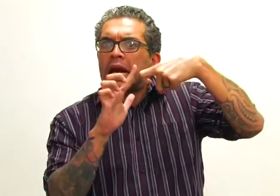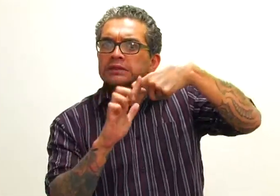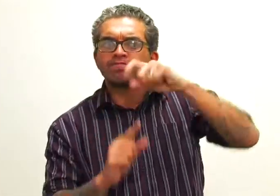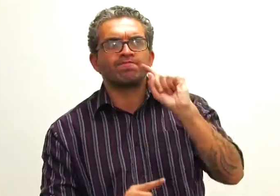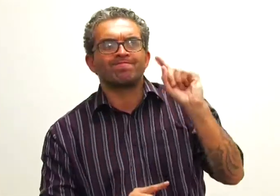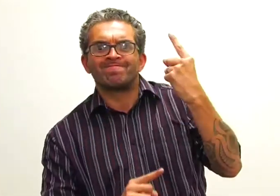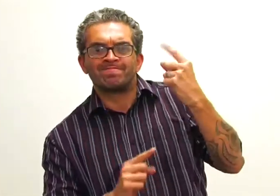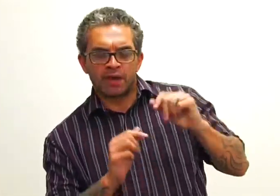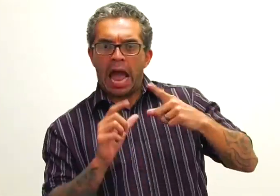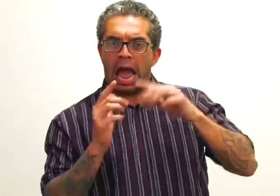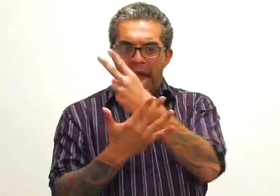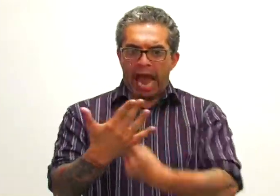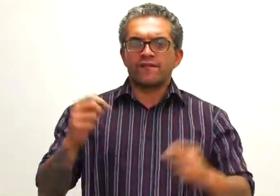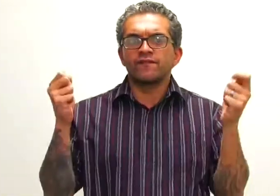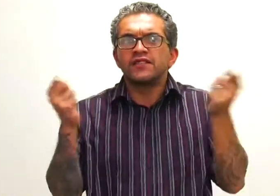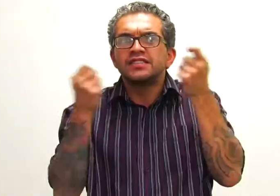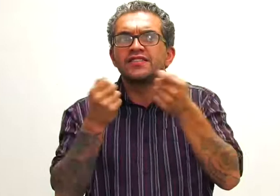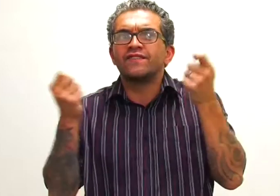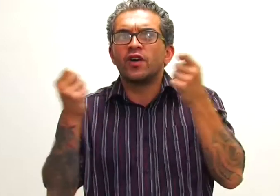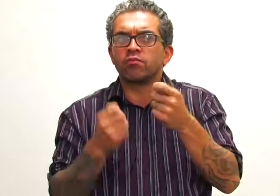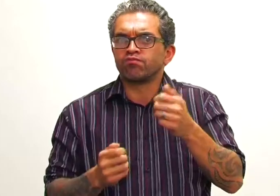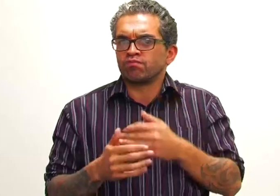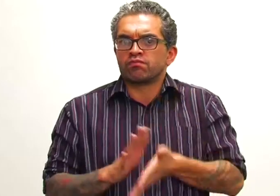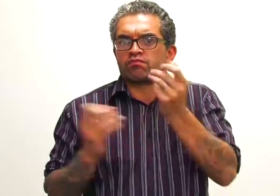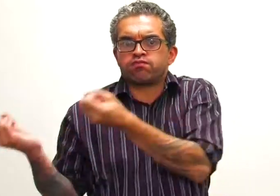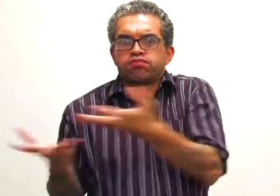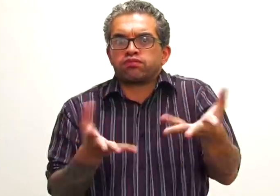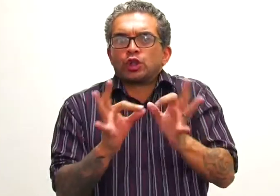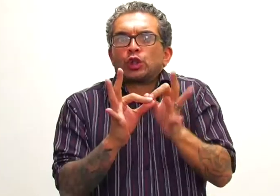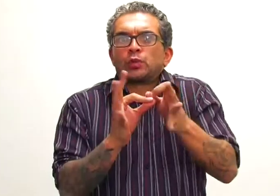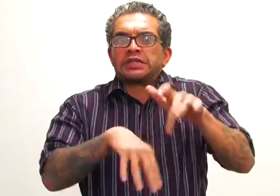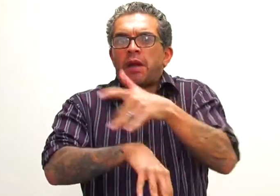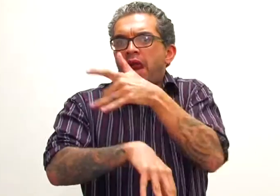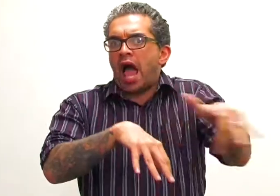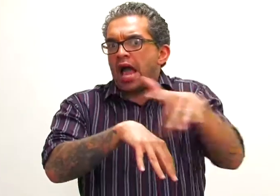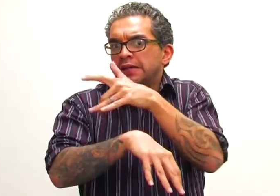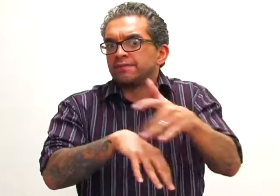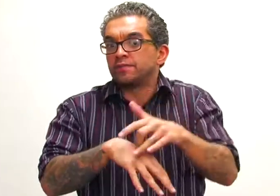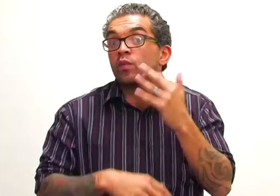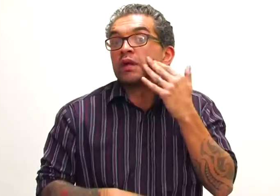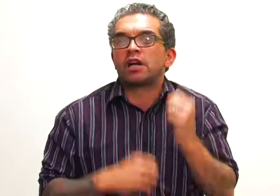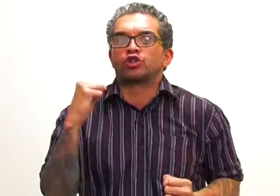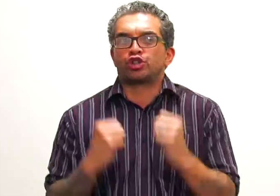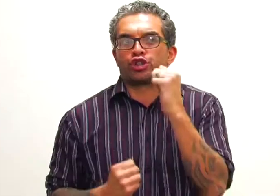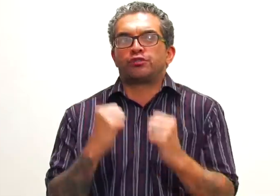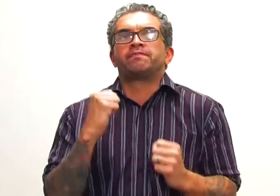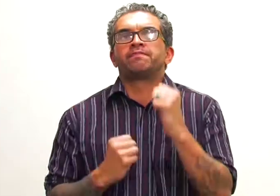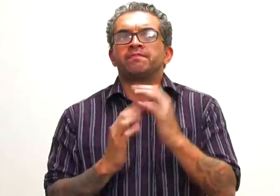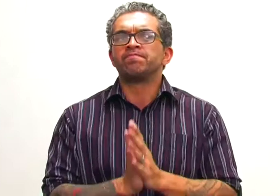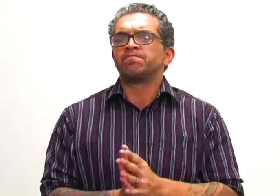You know in Auckland they're having an art festival and so we're going to provide two interpreters for the plays. They'll be in